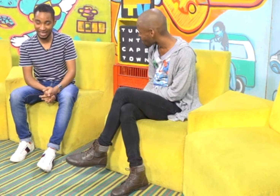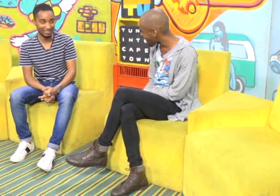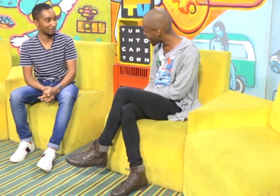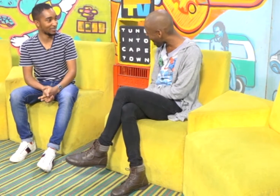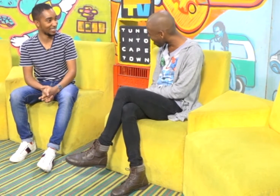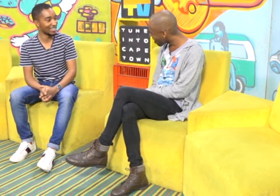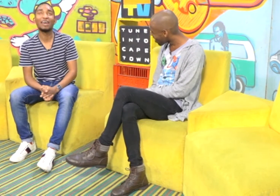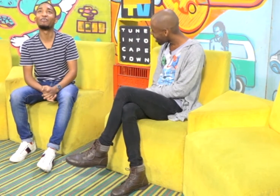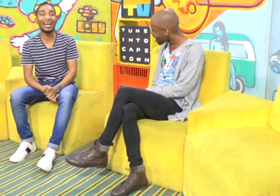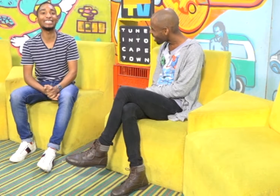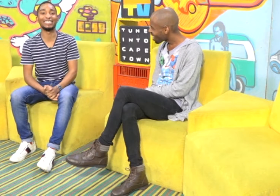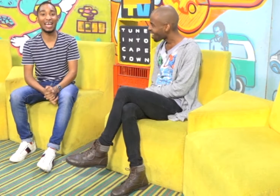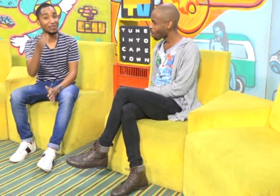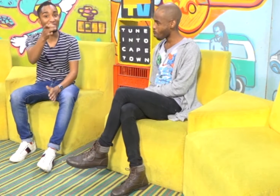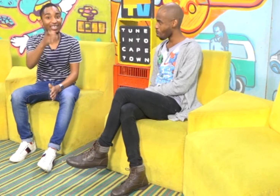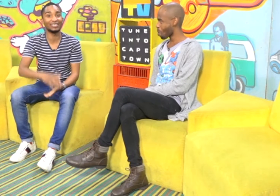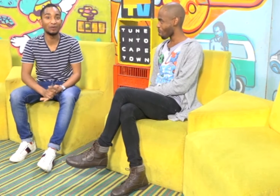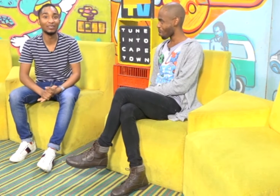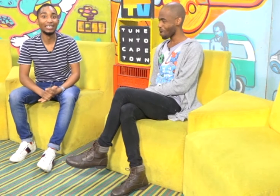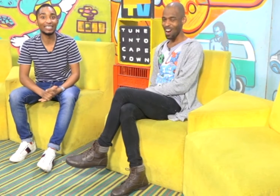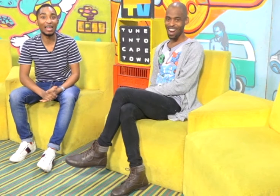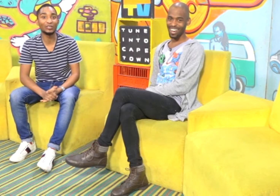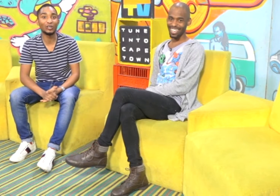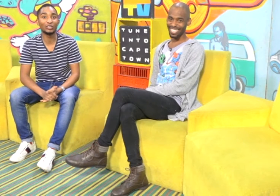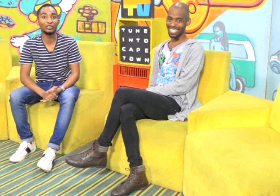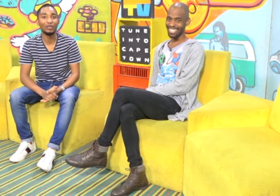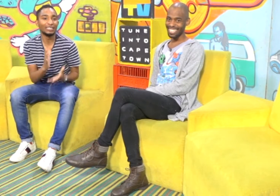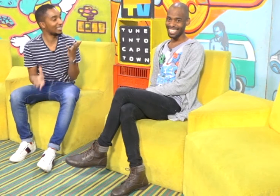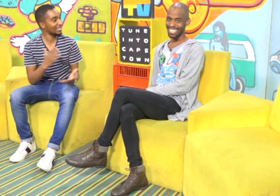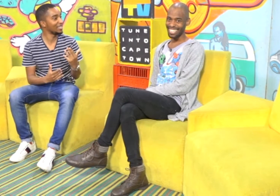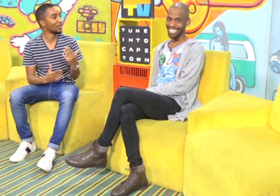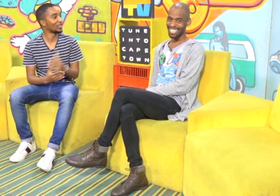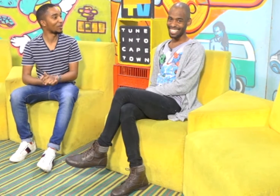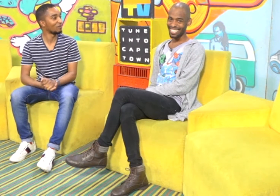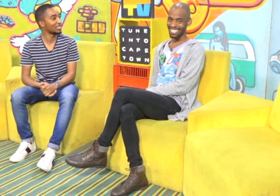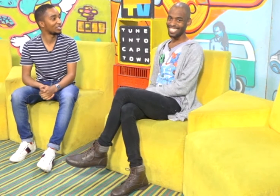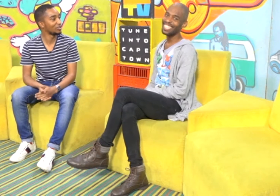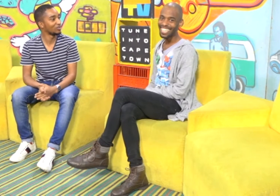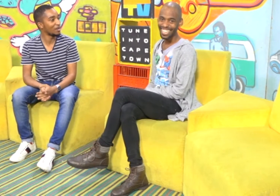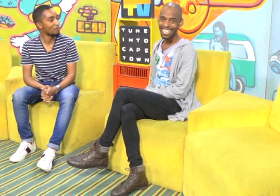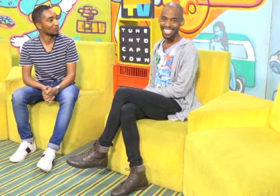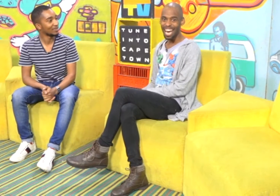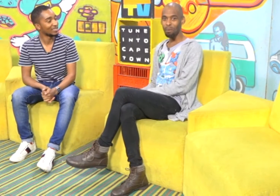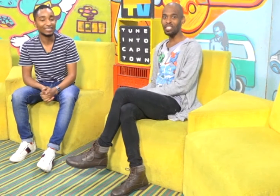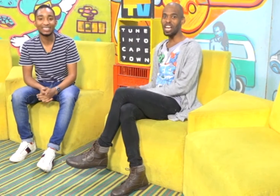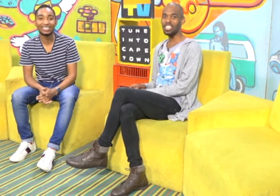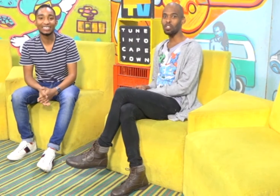100% Right now And you guys at home Are going to have the chance to sit in on that conversation too, yeah? Yeah, we're chatting to